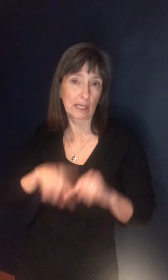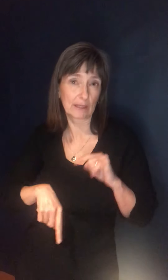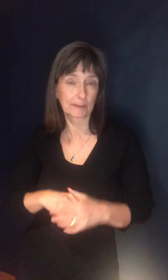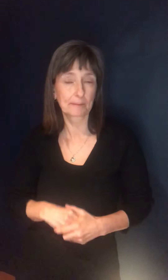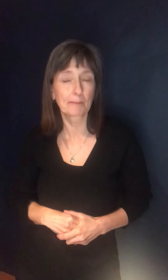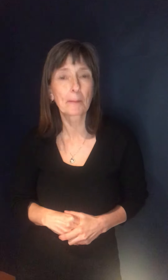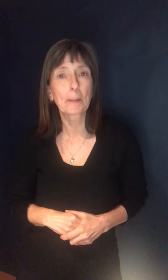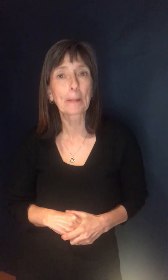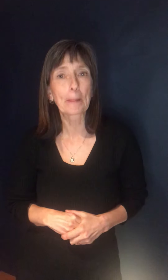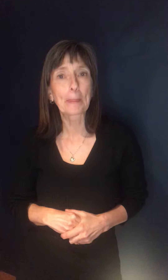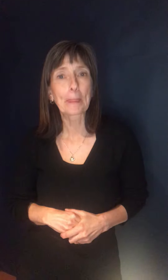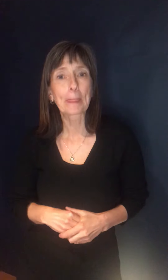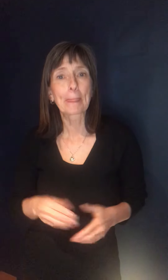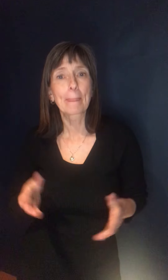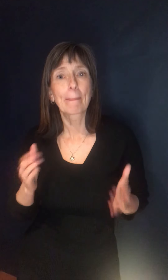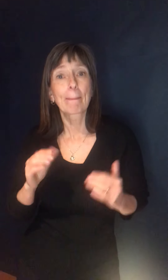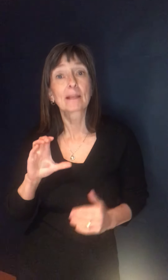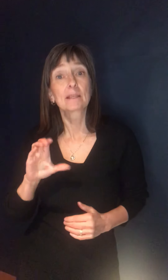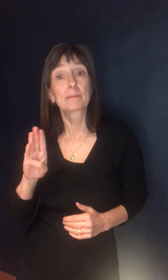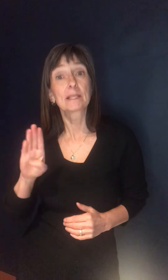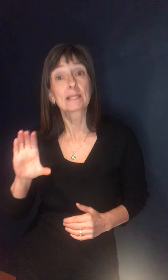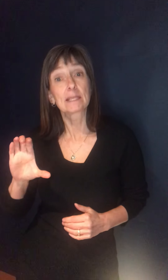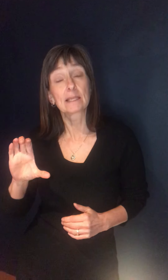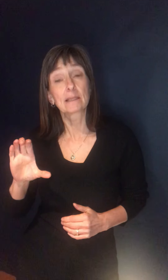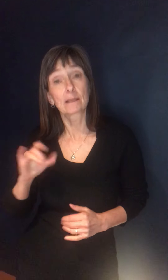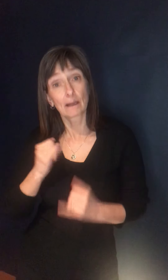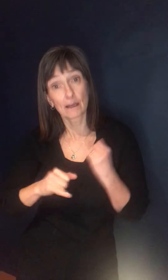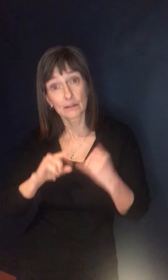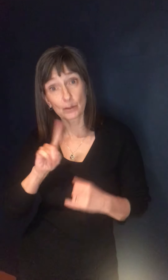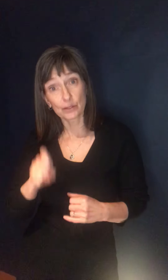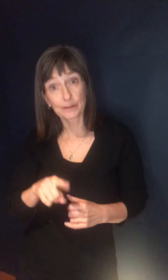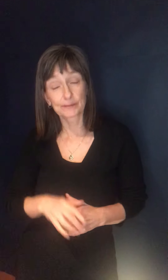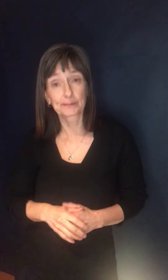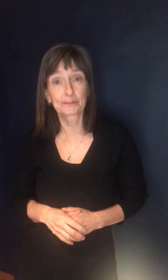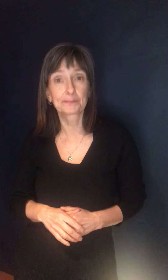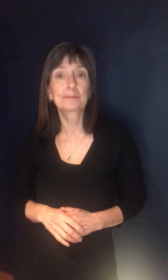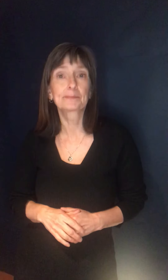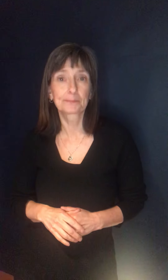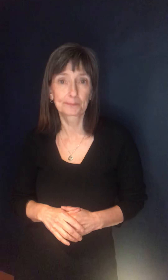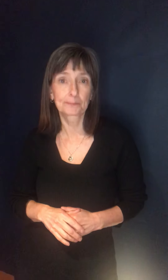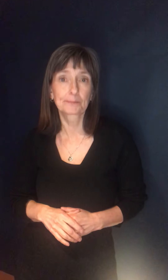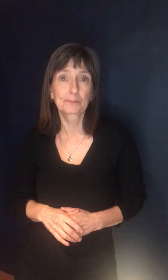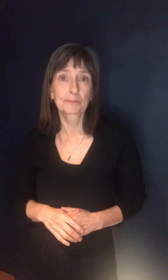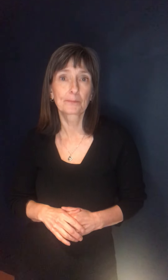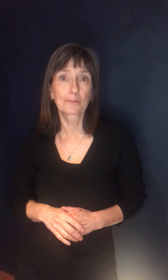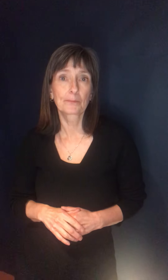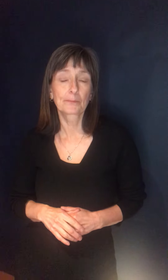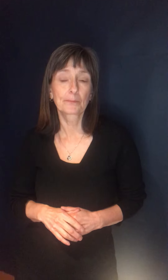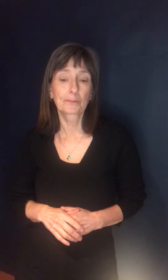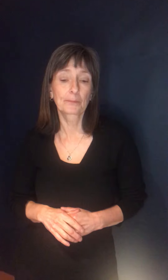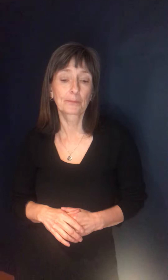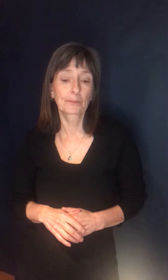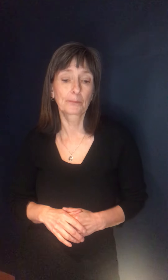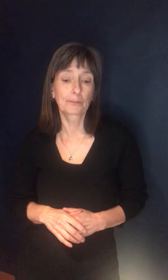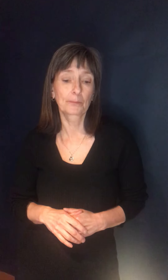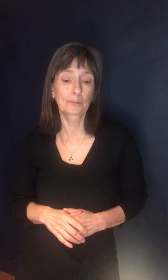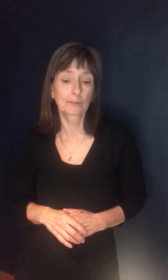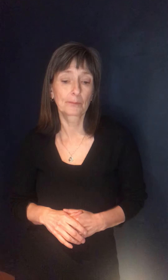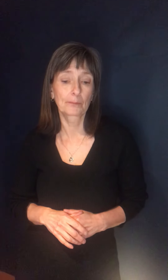Mark Quinn with CDC. Do you have a final question? Yes, I do. Thank you. as, uh, the number of people vaccinated